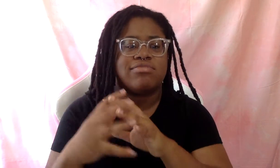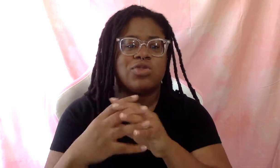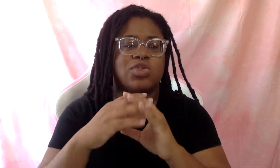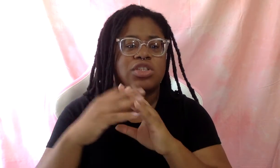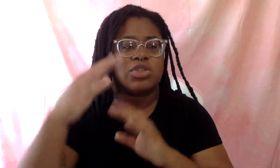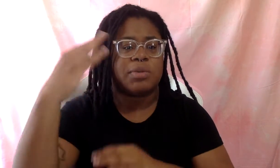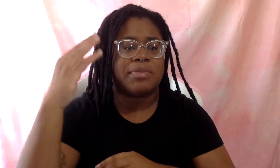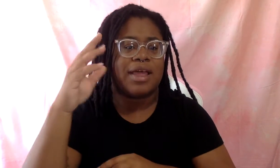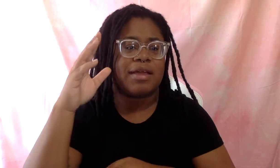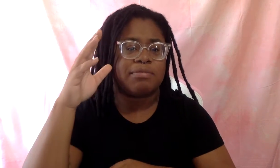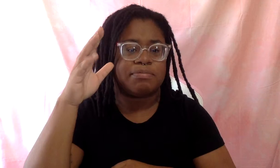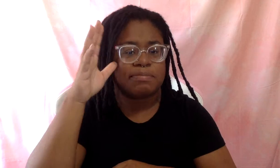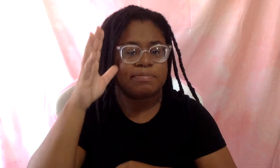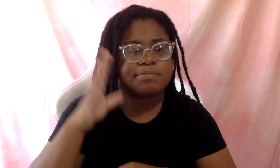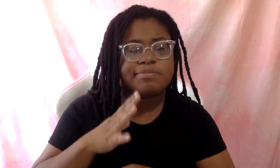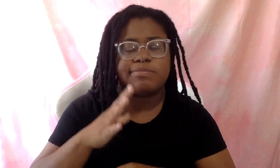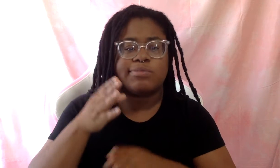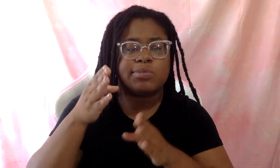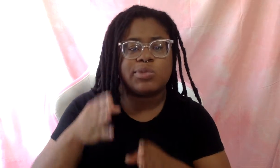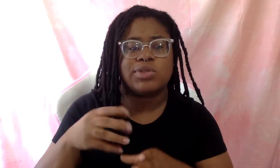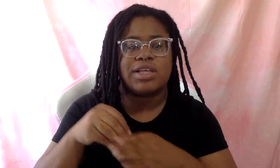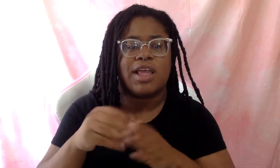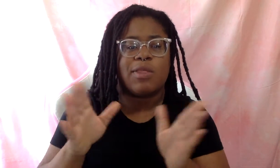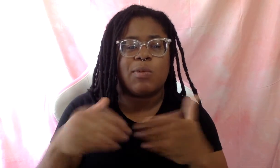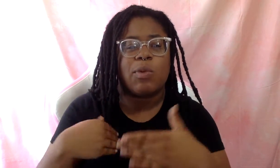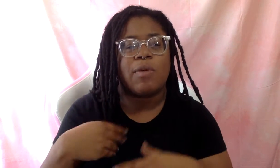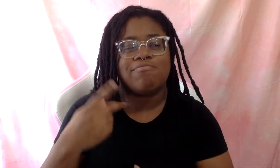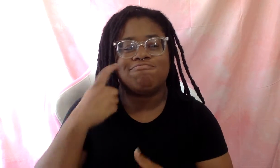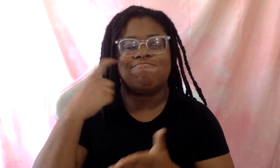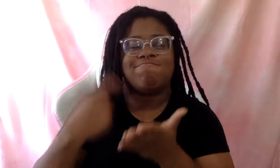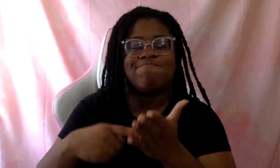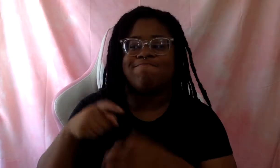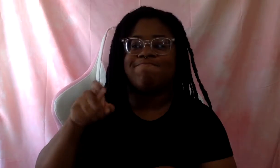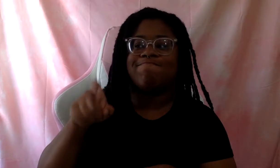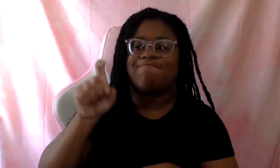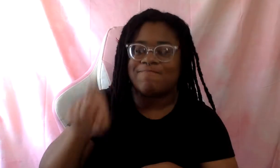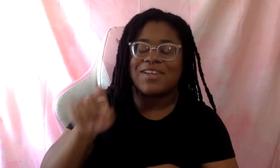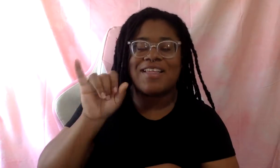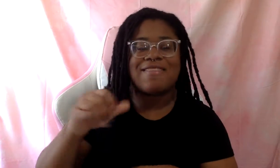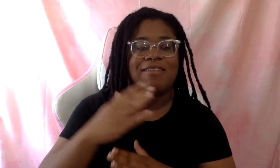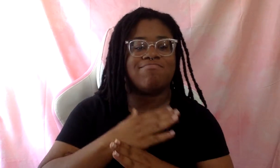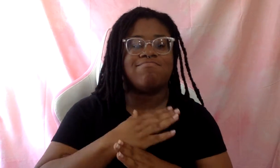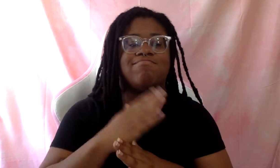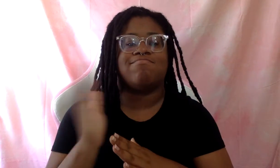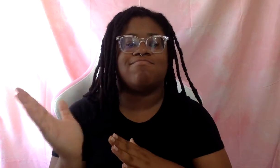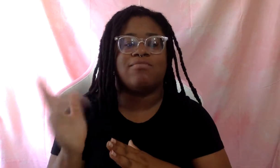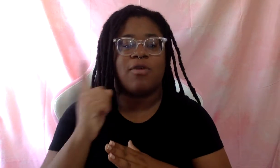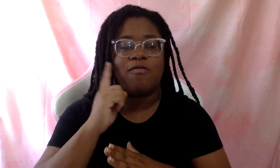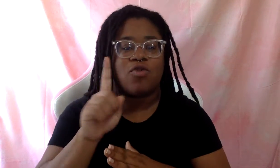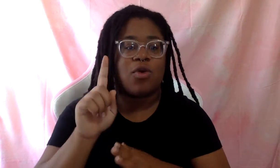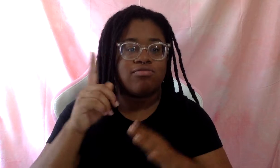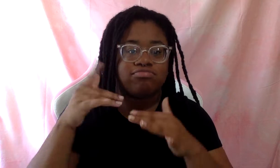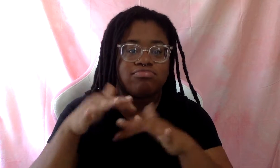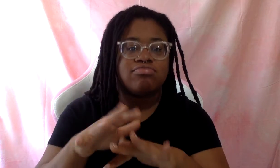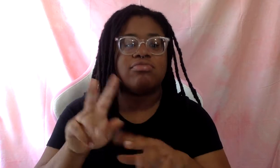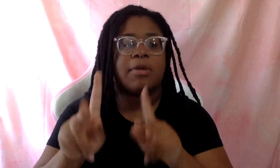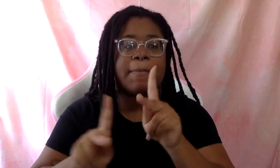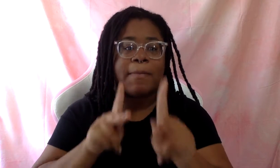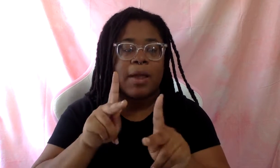recognized a need to create spaces where a broad range of people are considered and made to